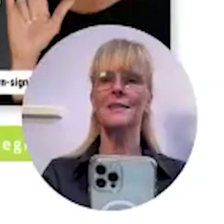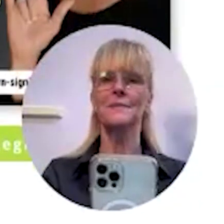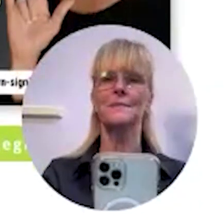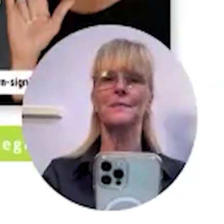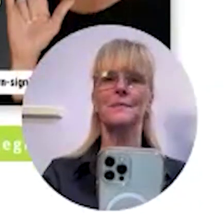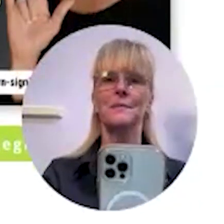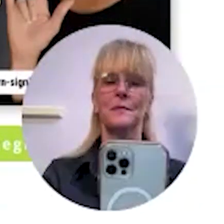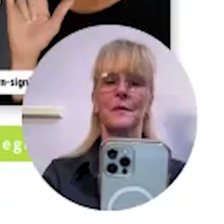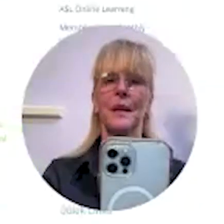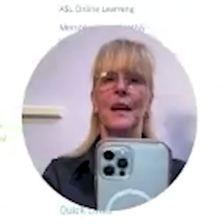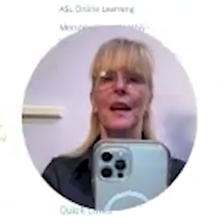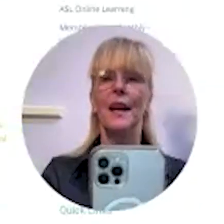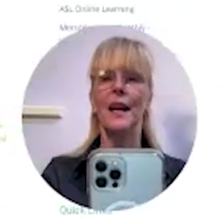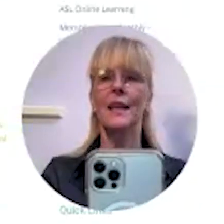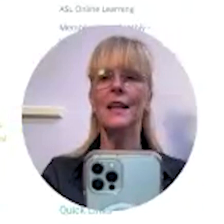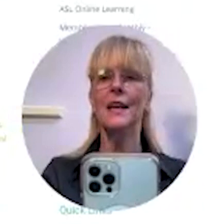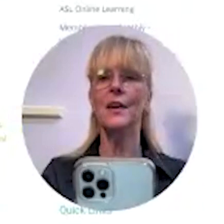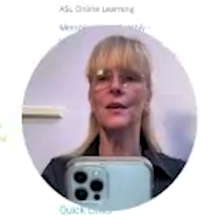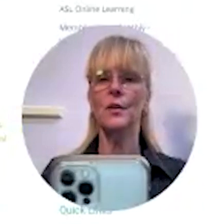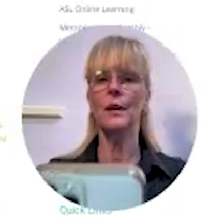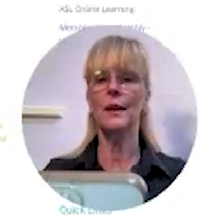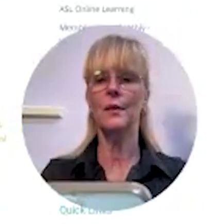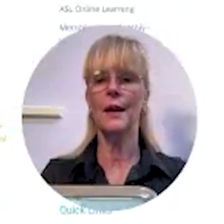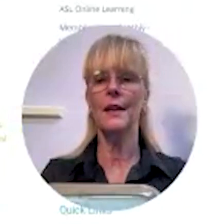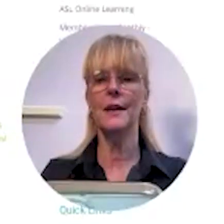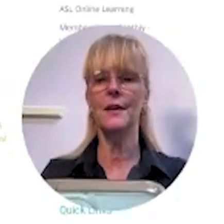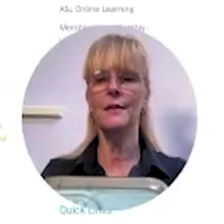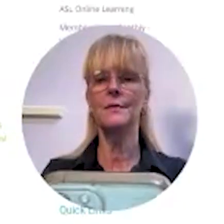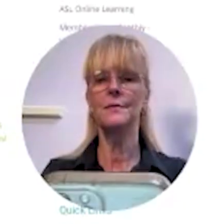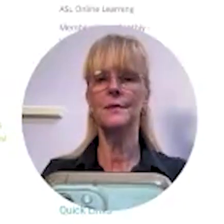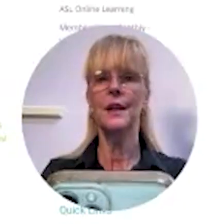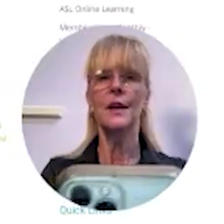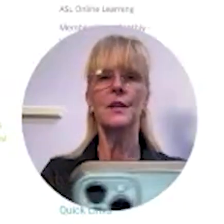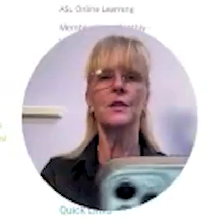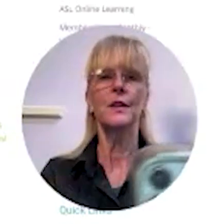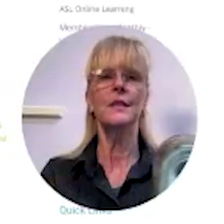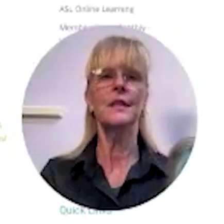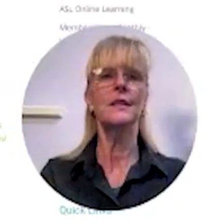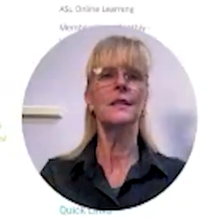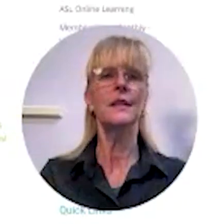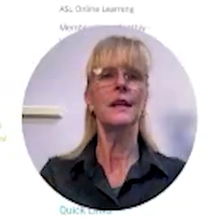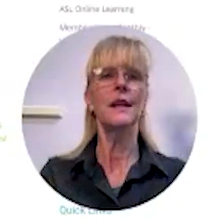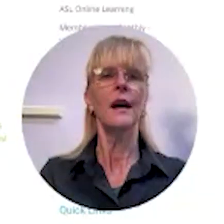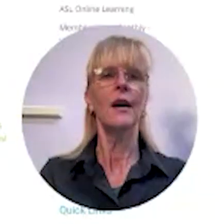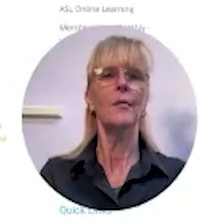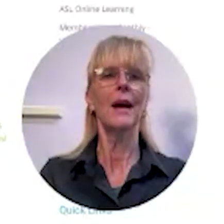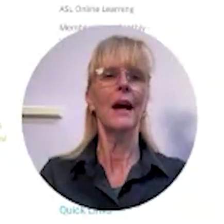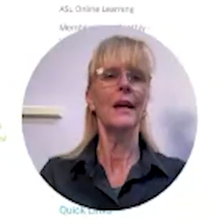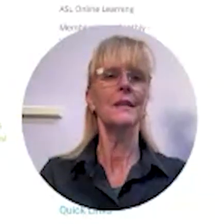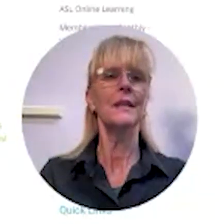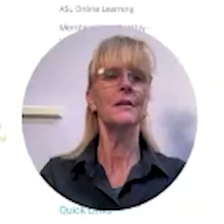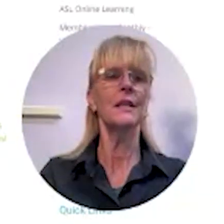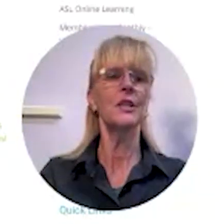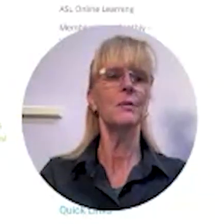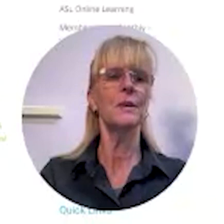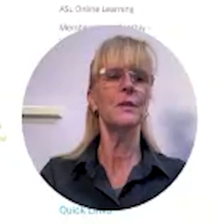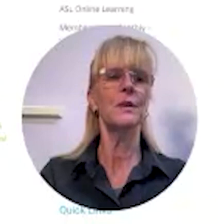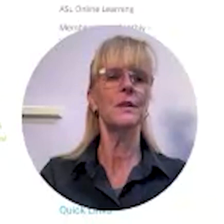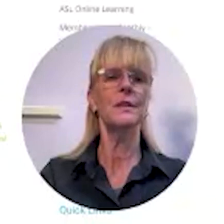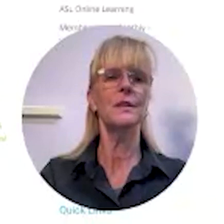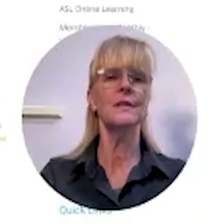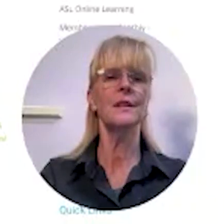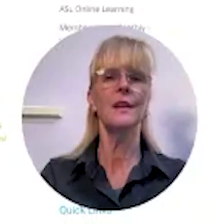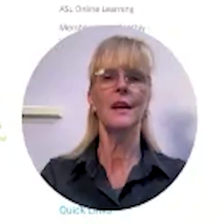and in here you click right here so this is asl teaching